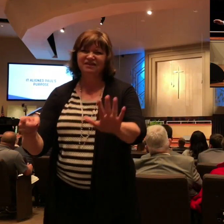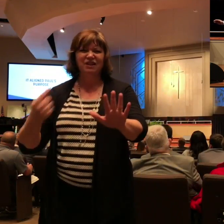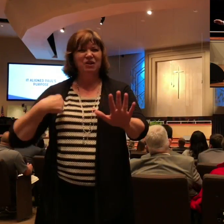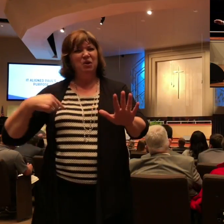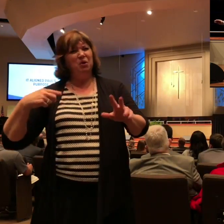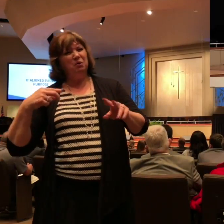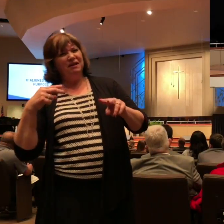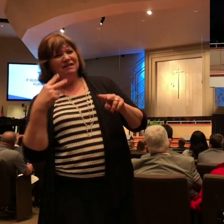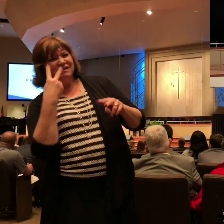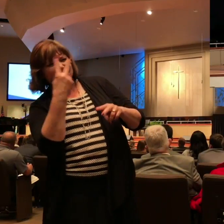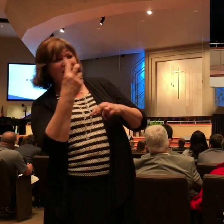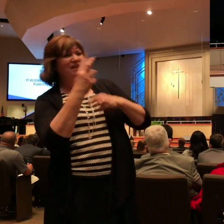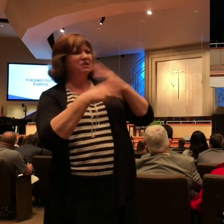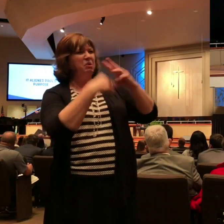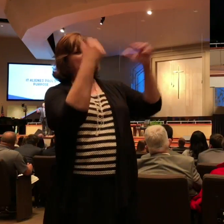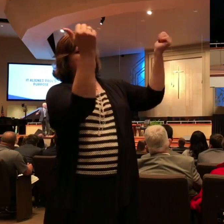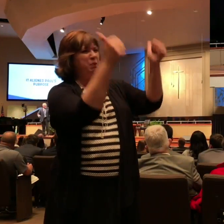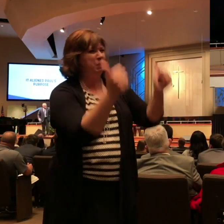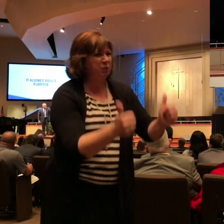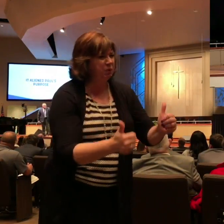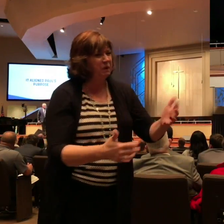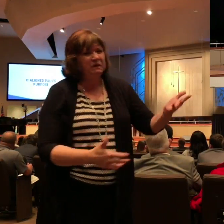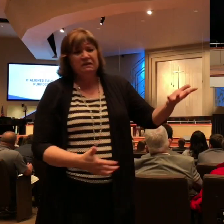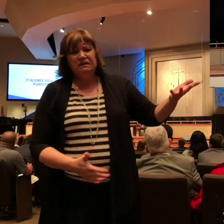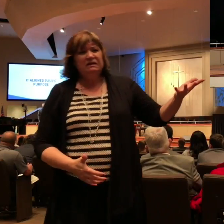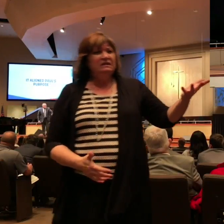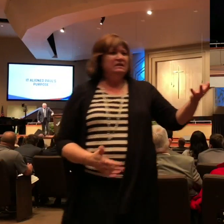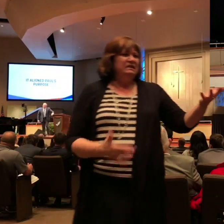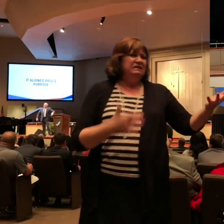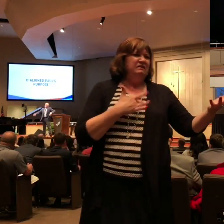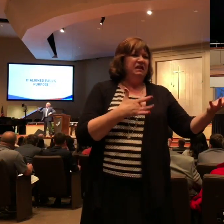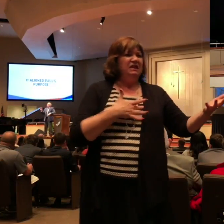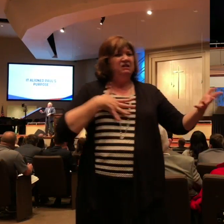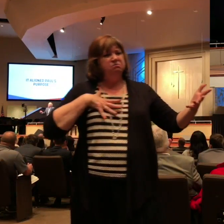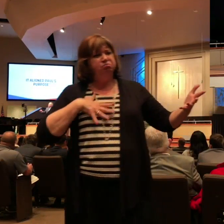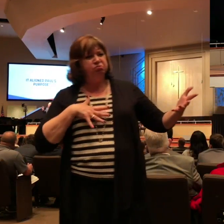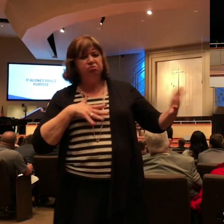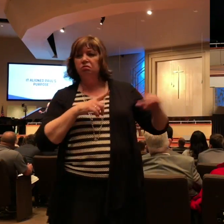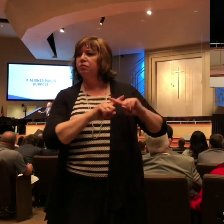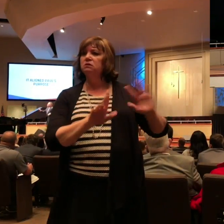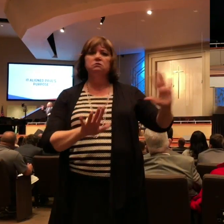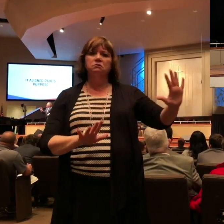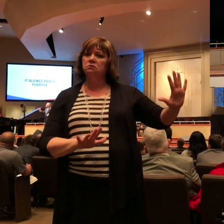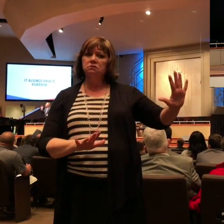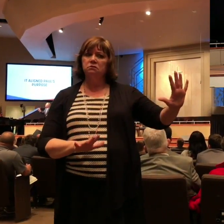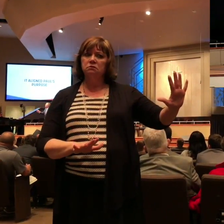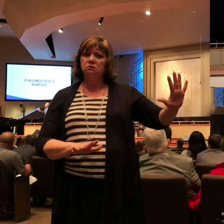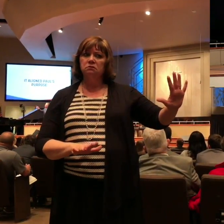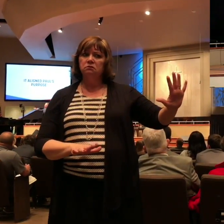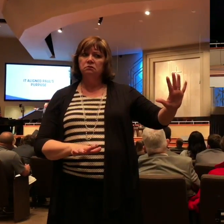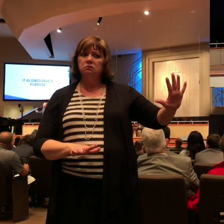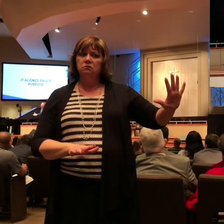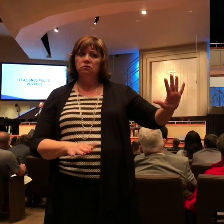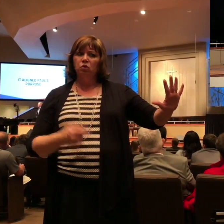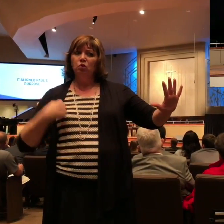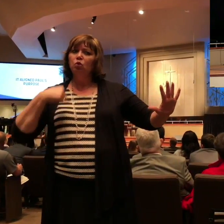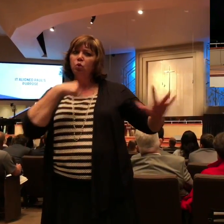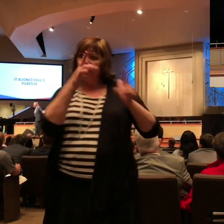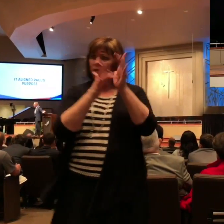may God's people still hold their head up it doesn't matter how small the minority is if we have God that's all